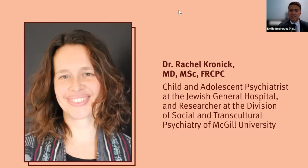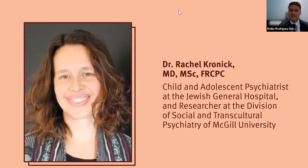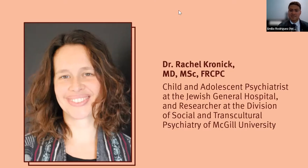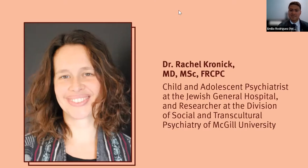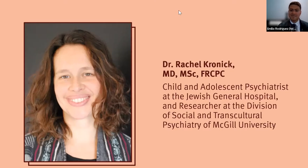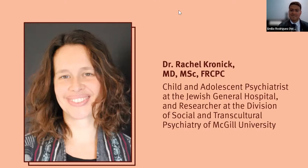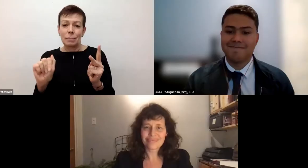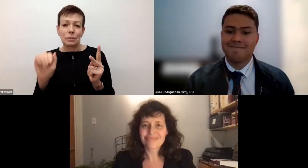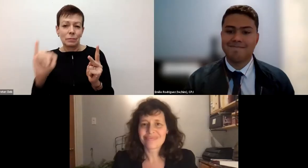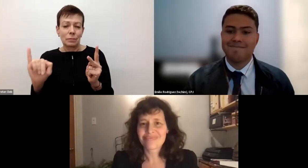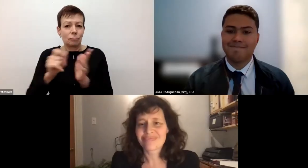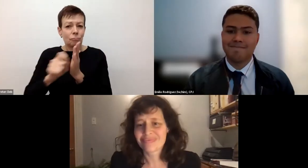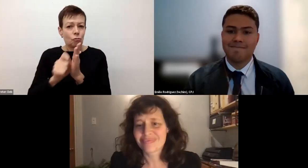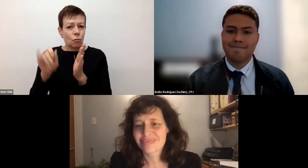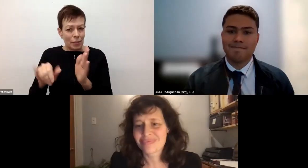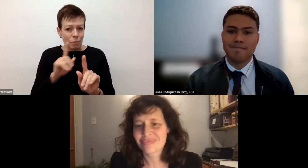floor is yours.